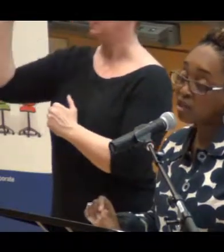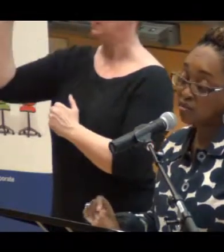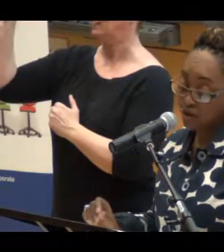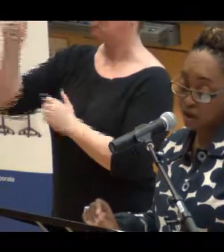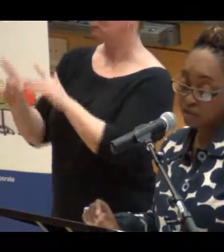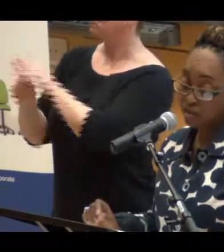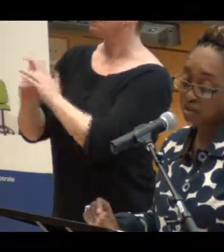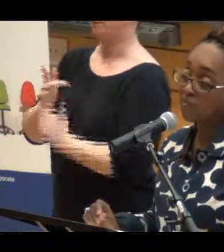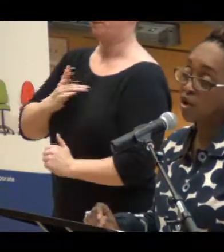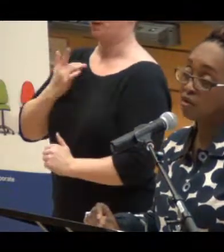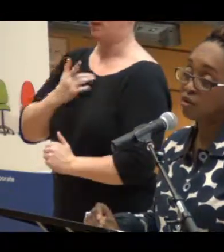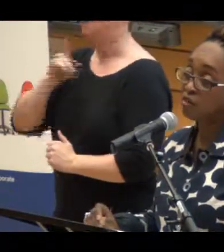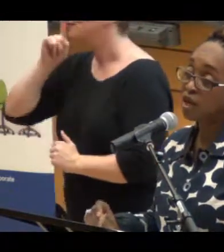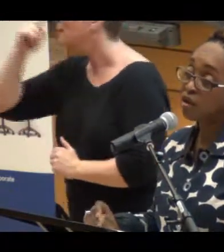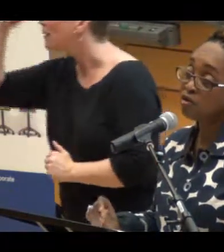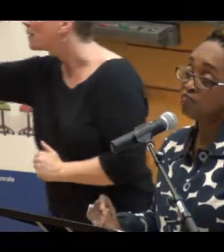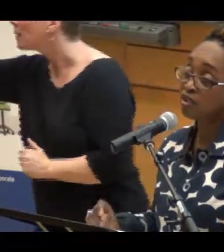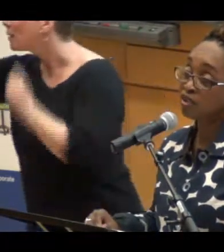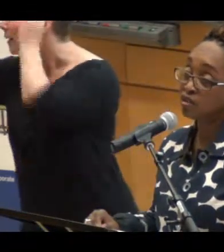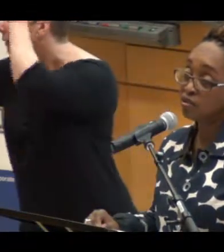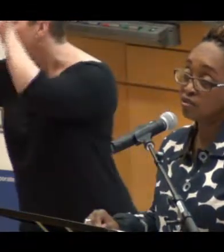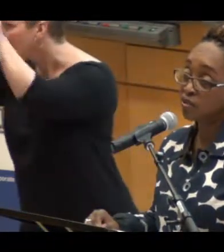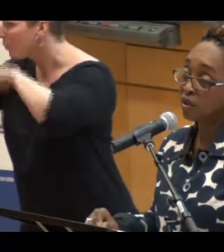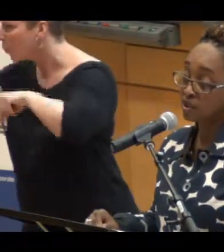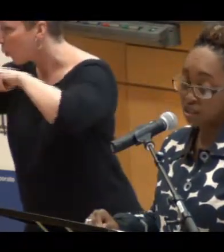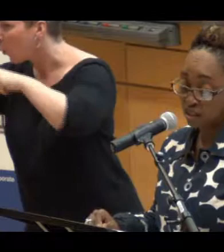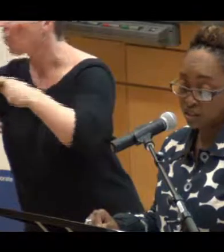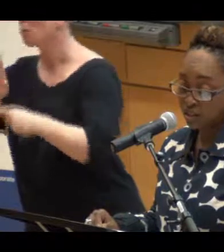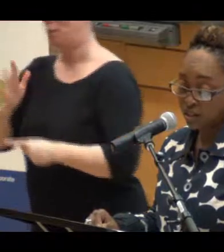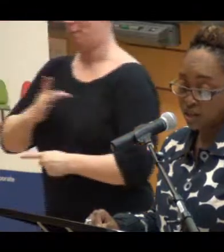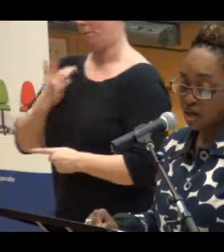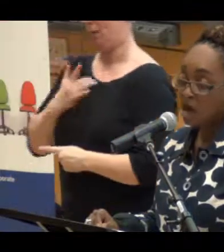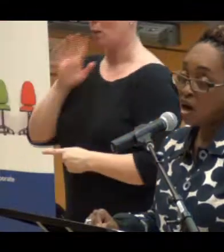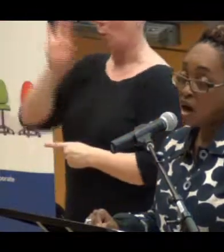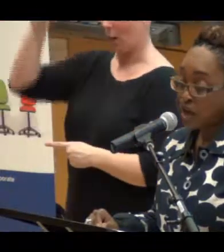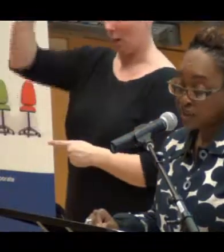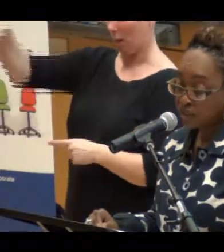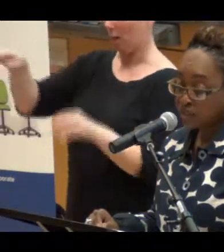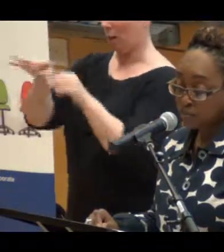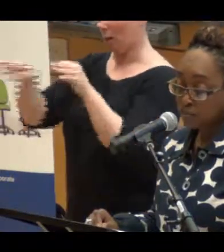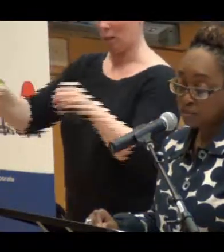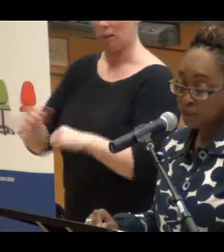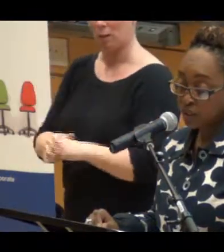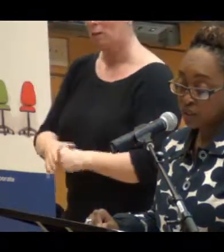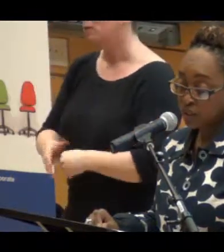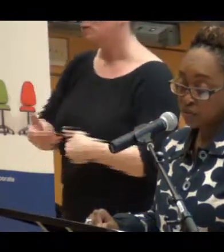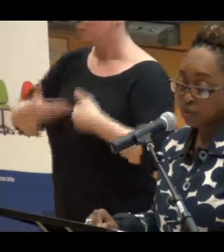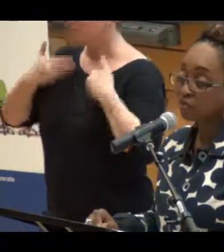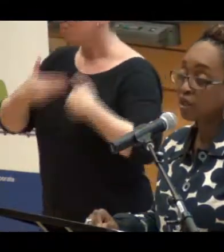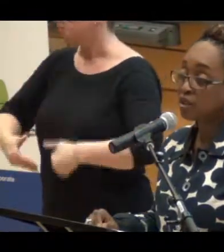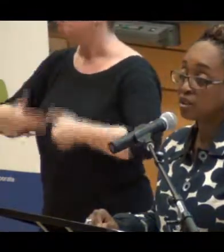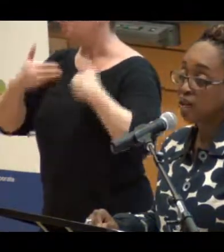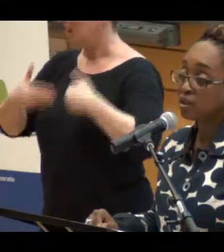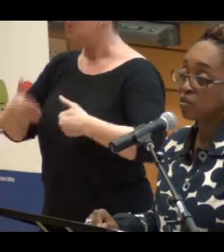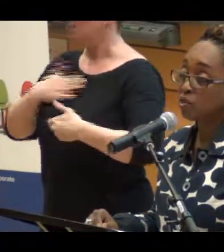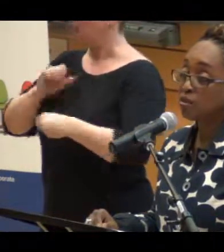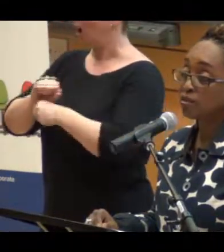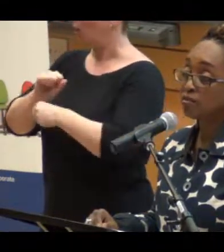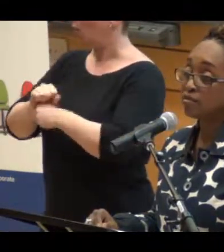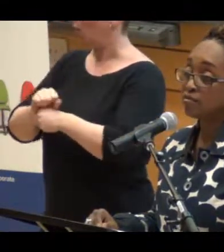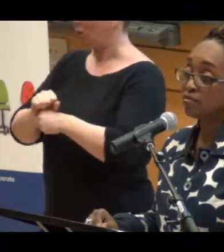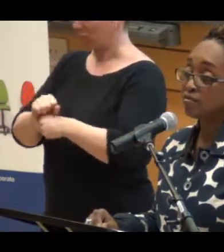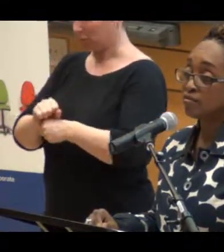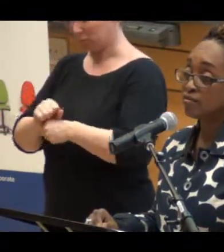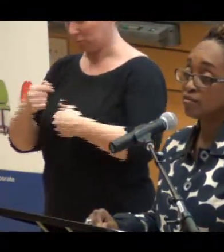not think about the following, but how you feel when I say this. I have experienced barriers in the workplace as a